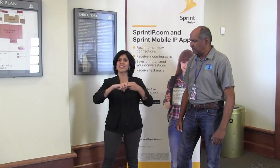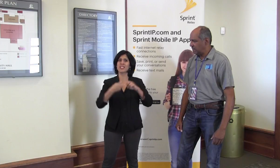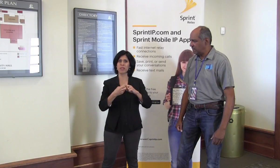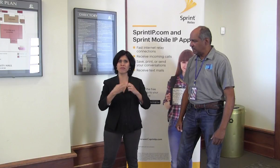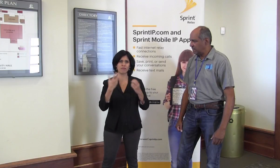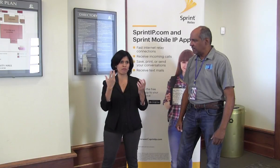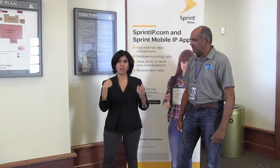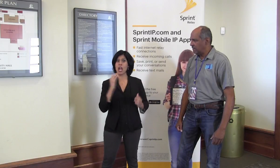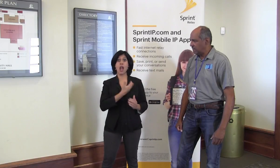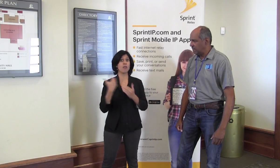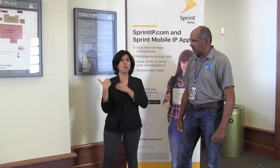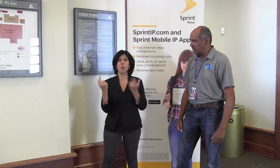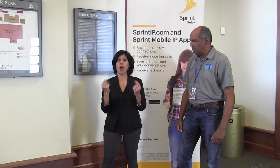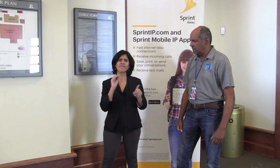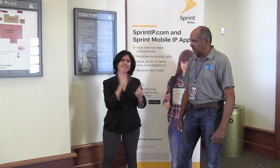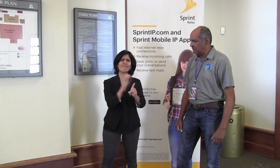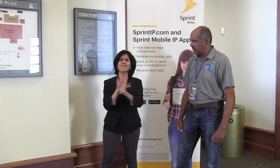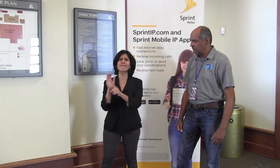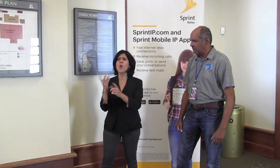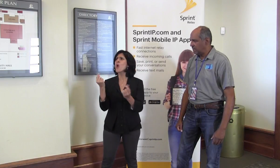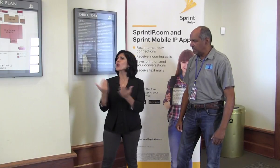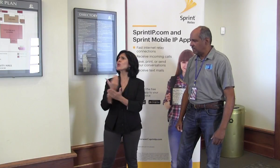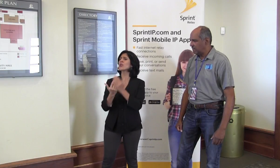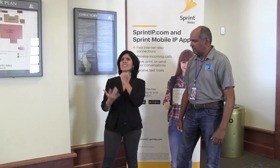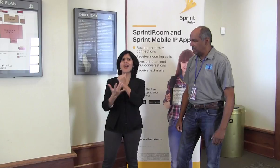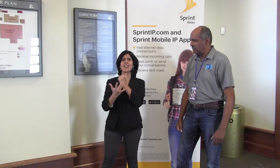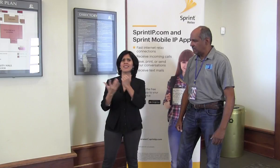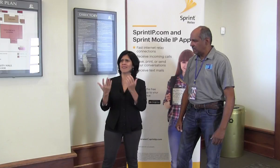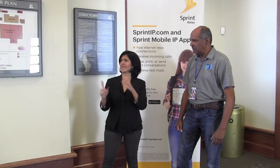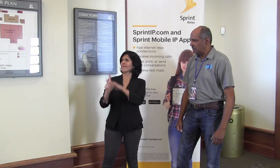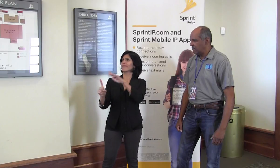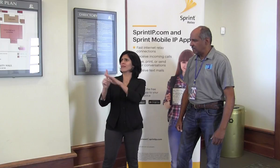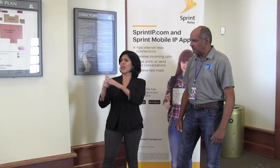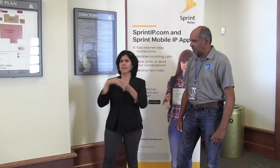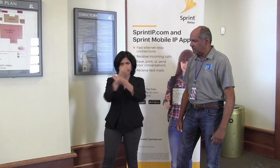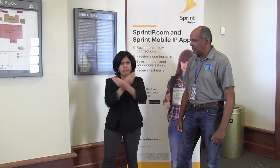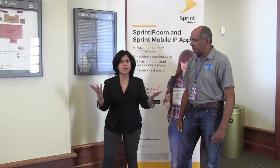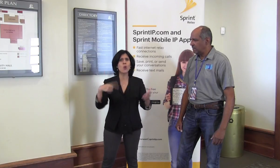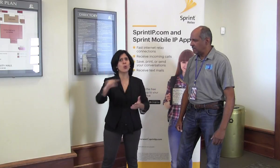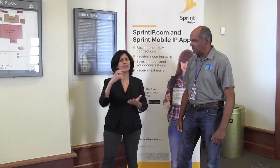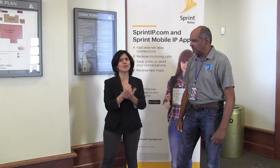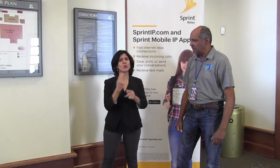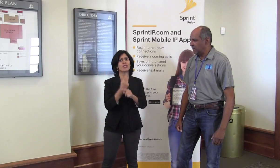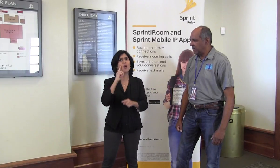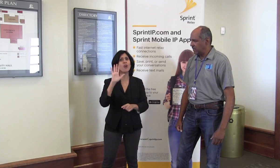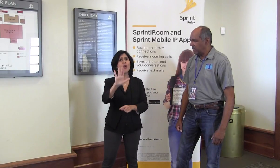hearing loss, or people with a speech disability. Taste of technologies expose people to different technology that's